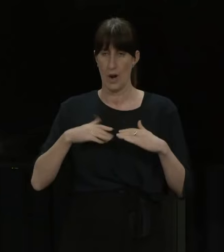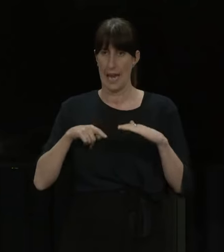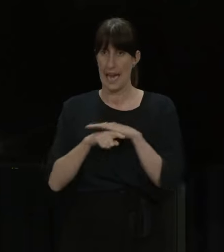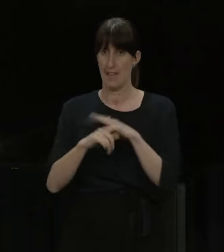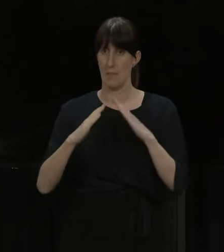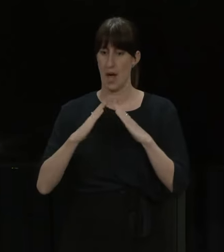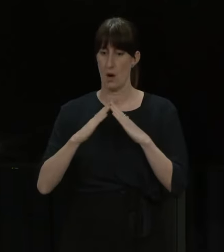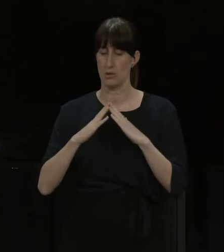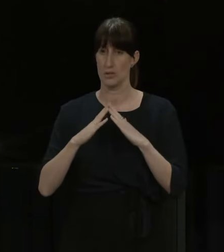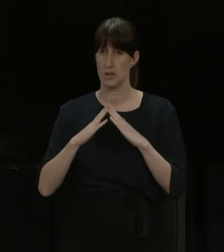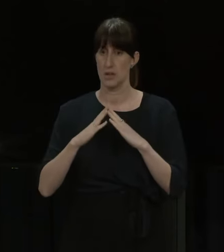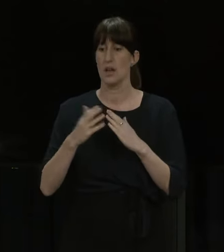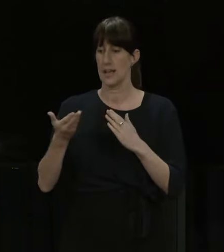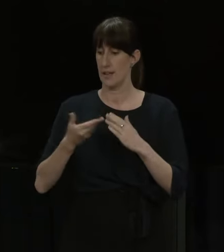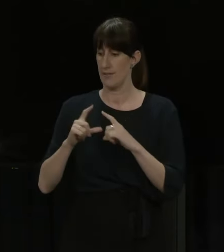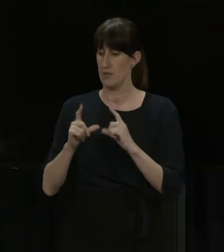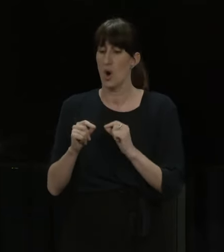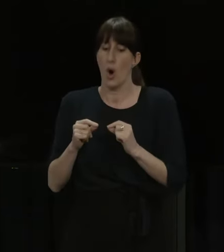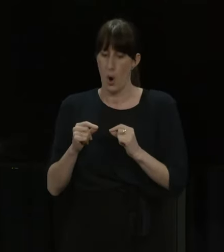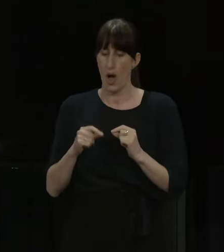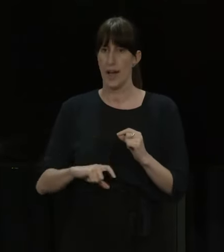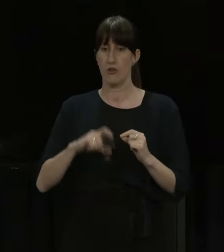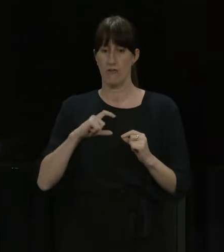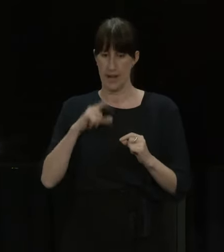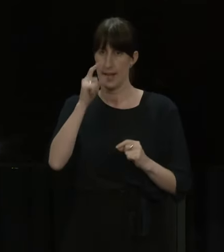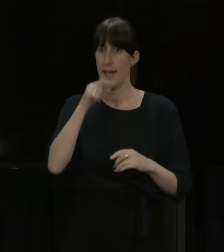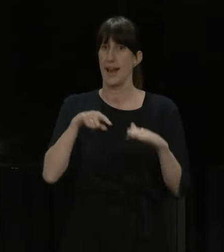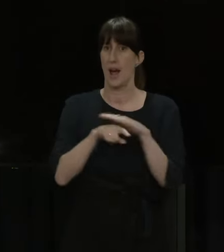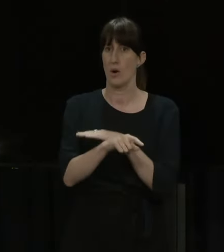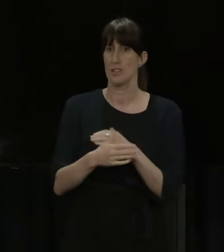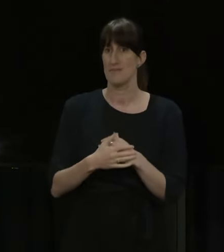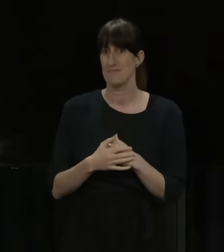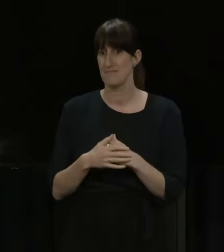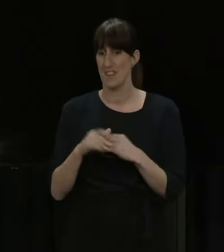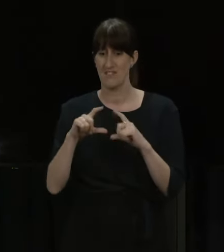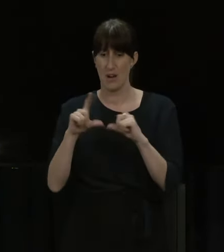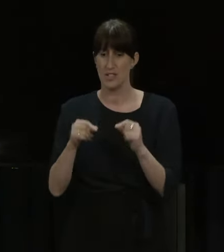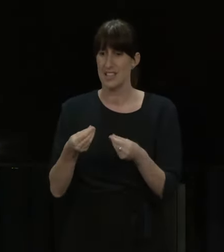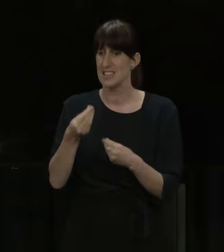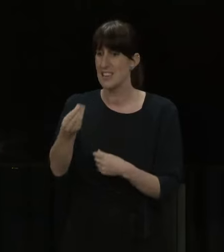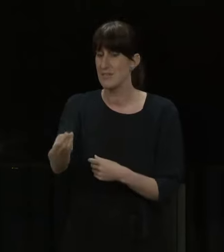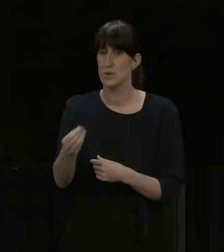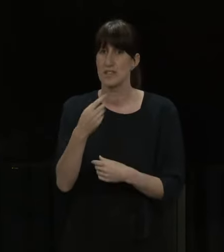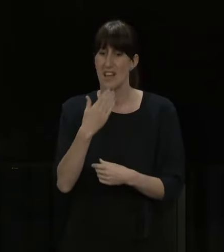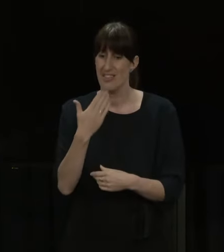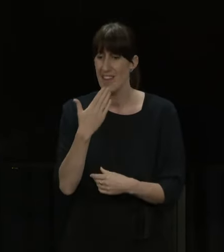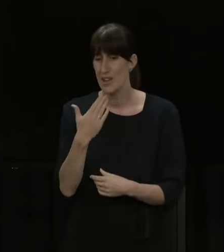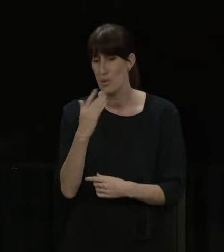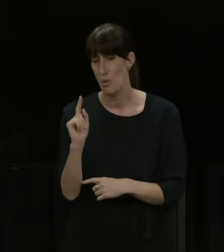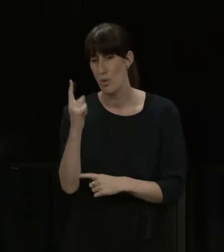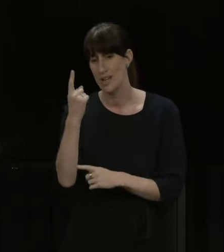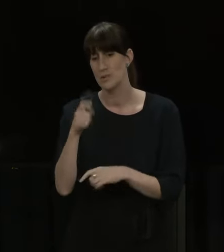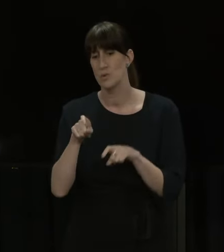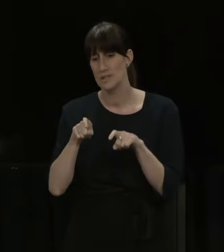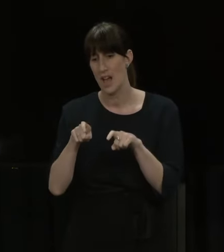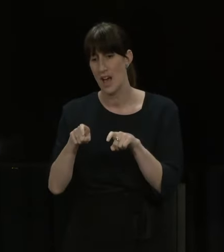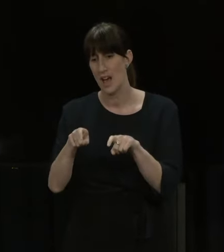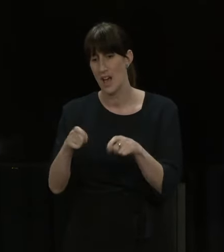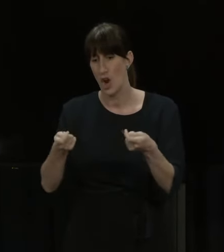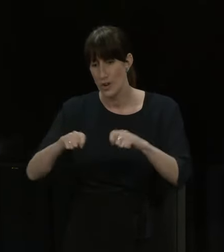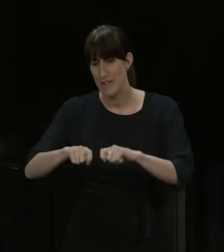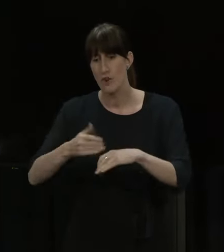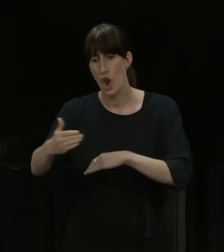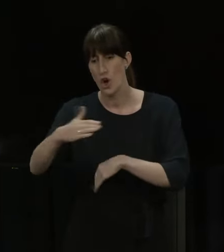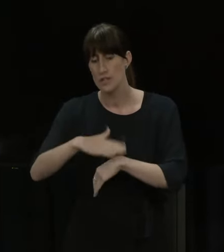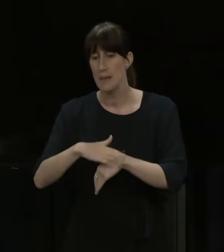families out, doing things as families, saying to Aucklanders, thanks for your hard work and thanks for staying home for that prolonged period of time. Now